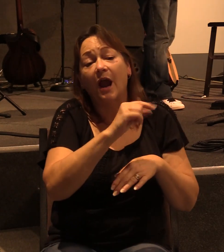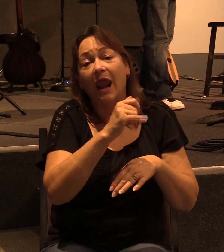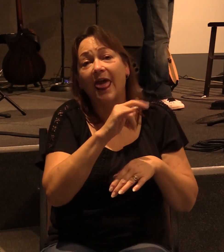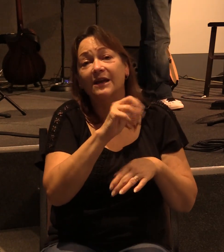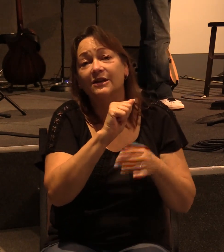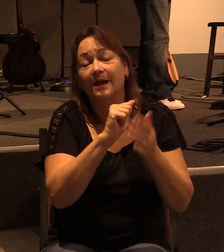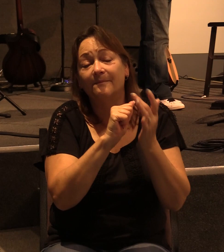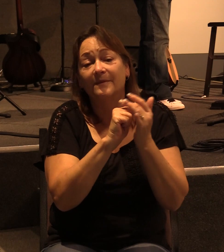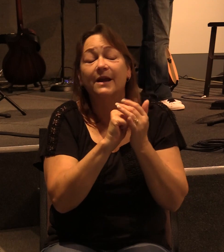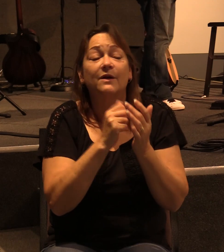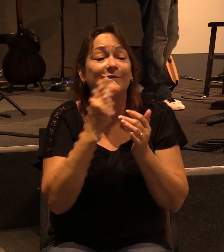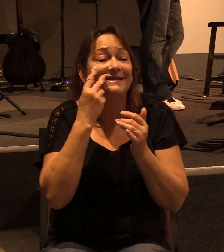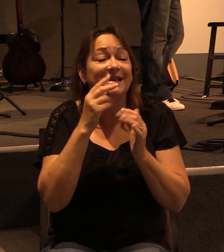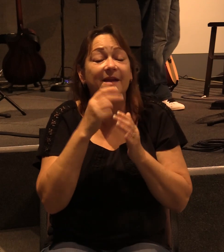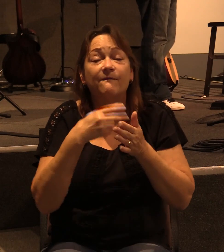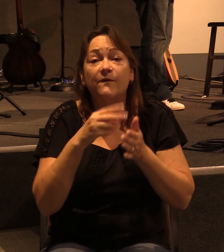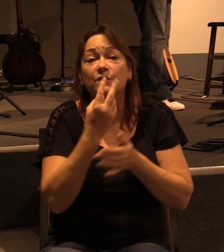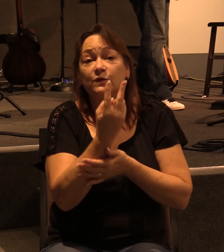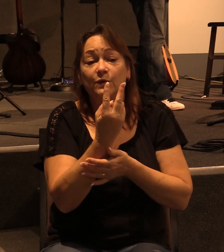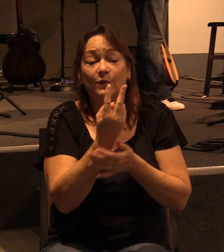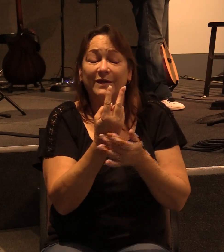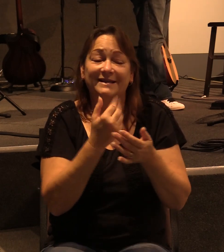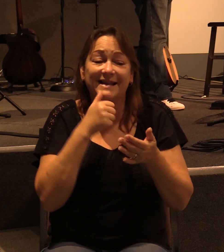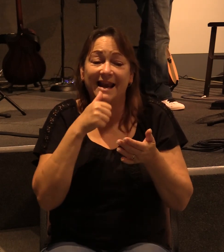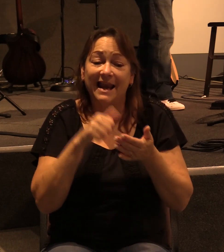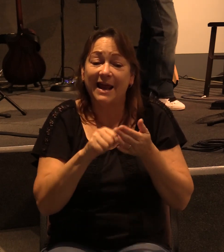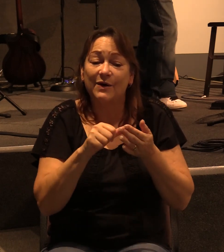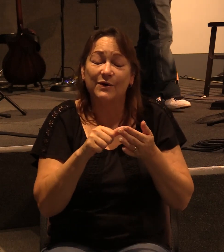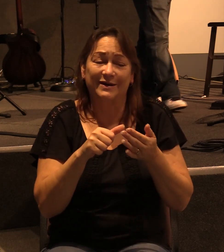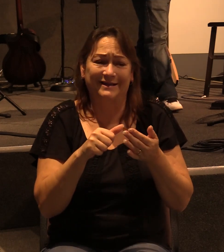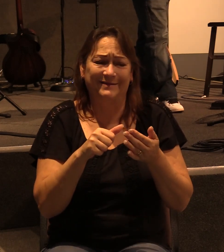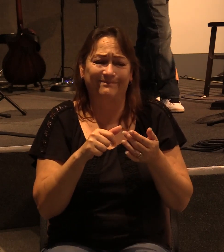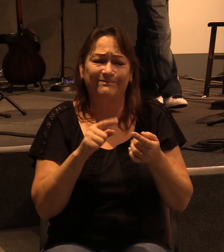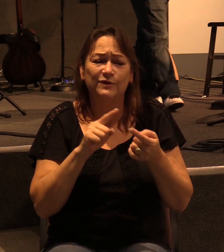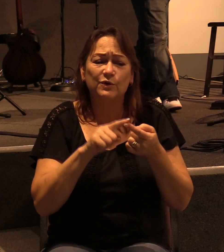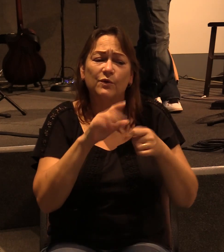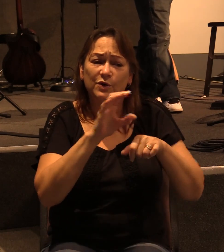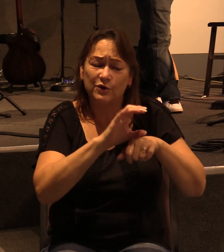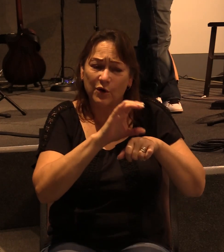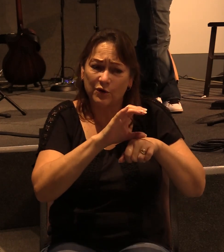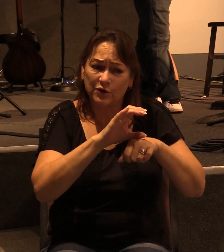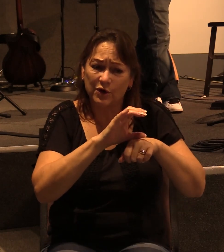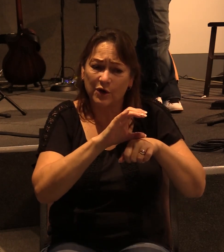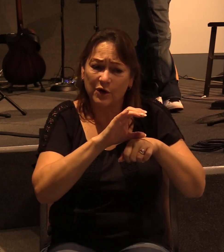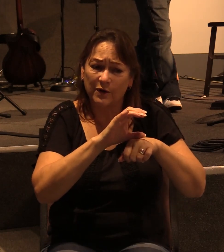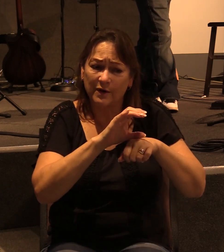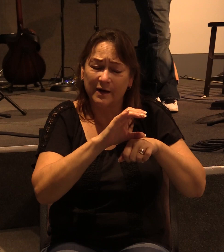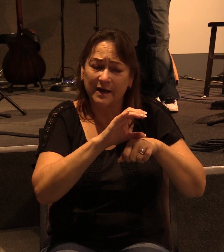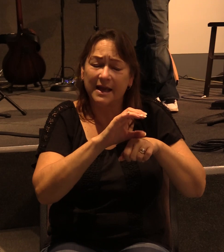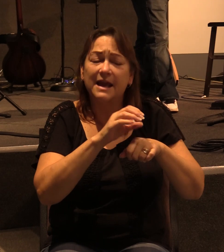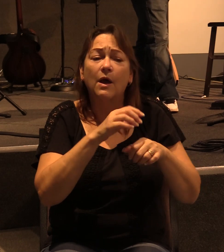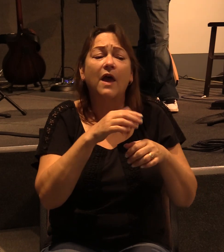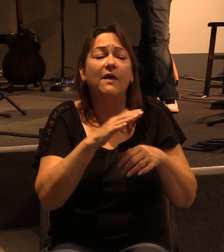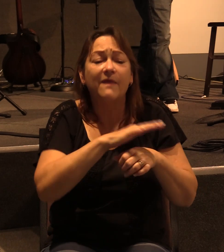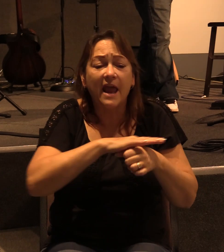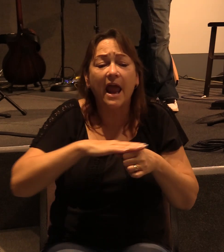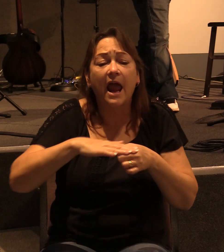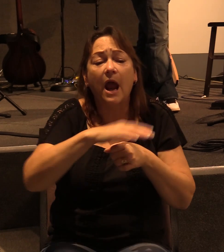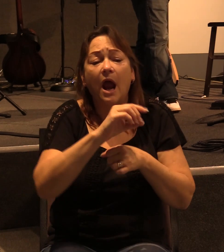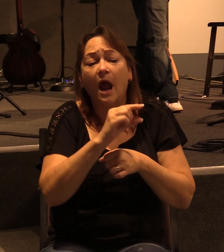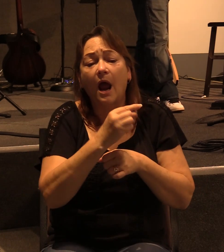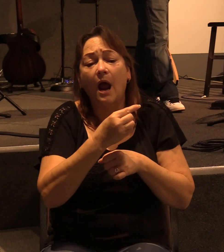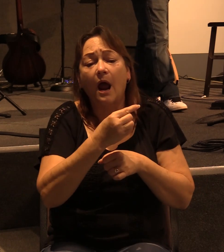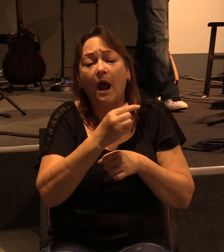2 of chapter 1, that's who this little epistle is addressed to, to the churches in Galatia.